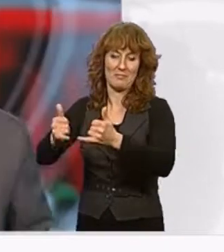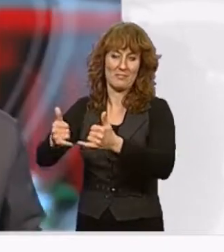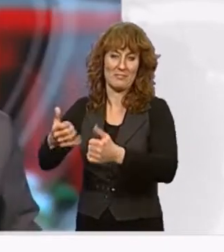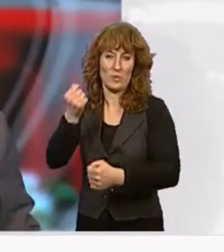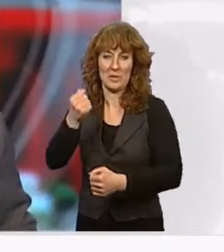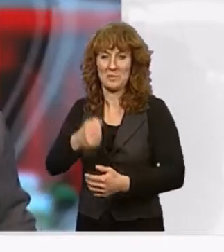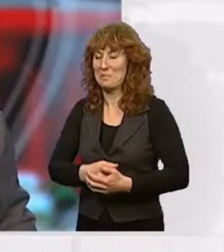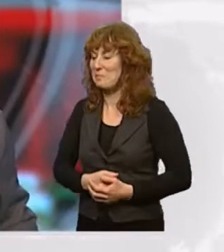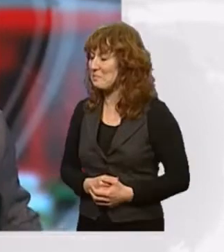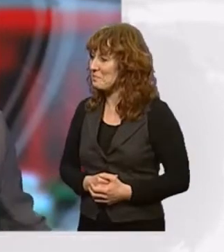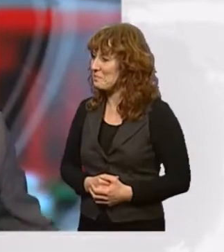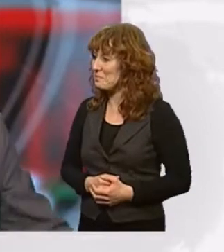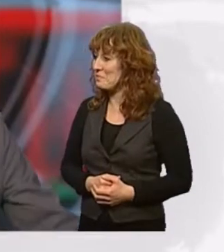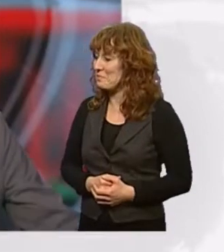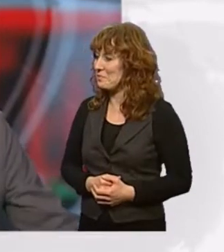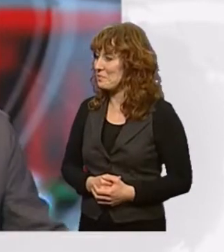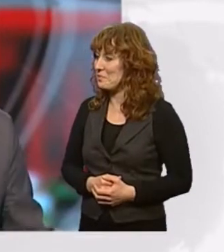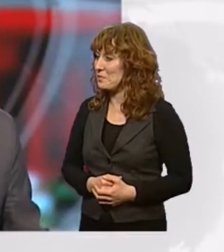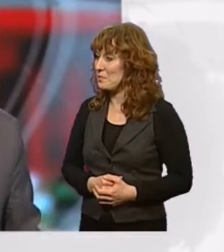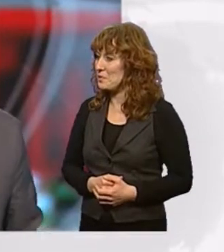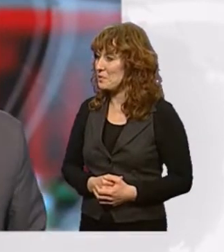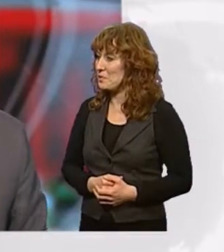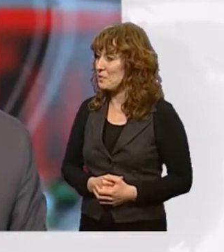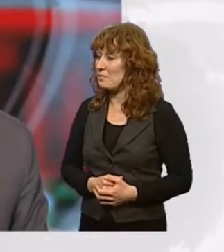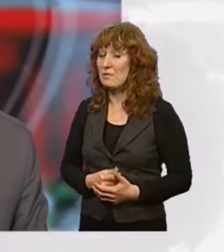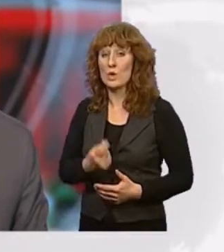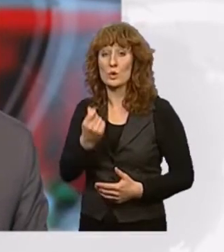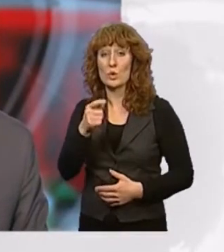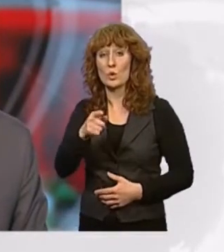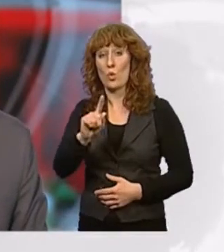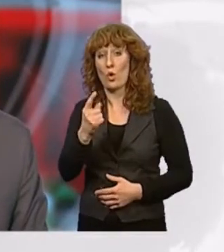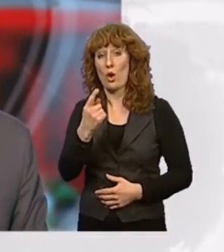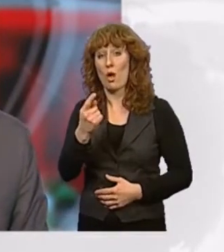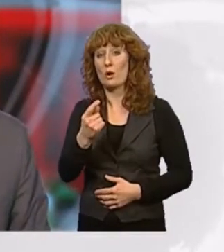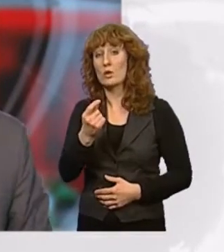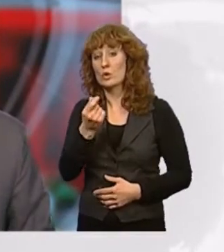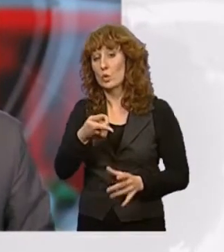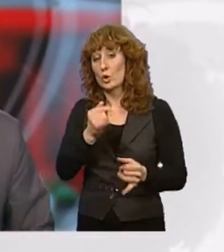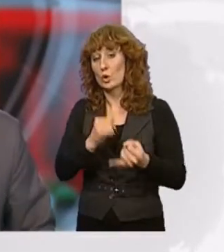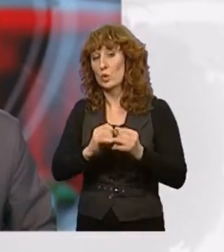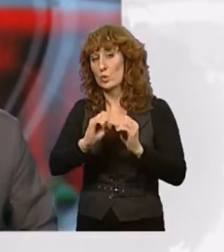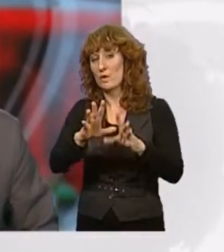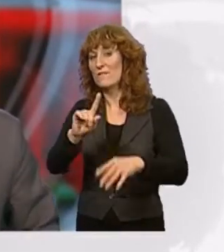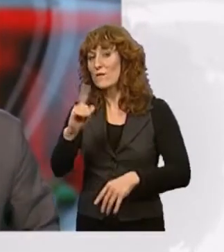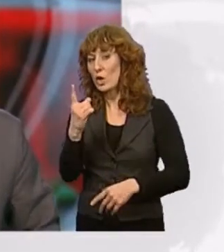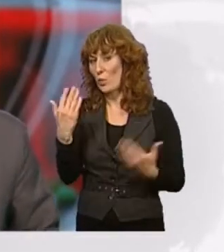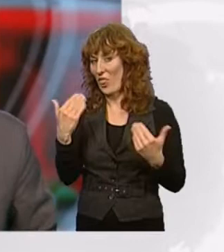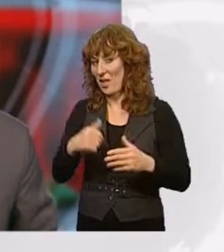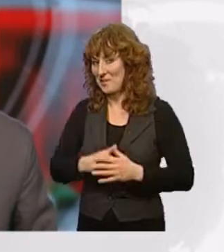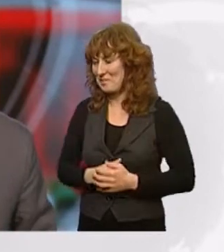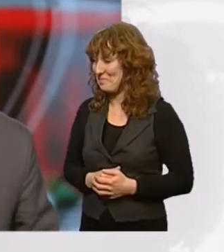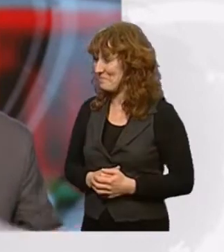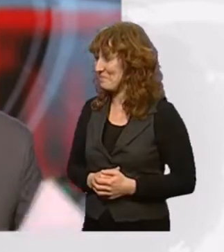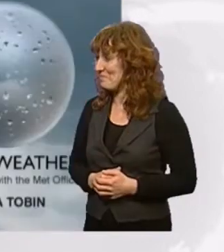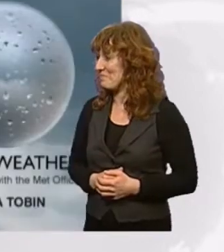Thanks very much for your time. Now, it is creeping up to one o'clock. Sophie's here with the news in a moment or two after weather with Laura Ted.